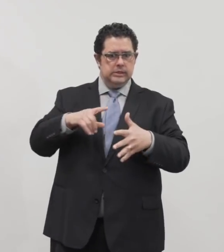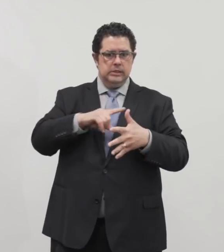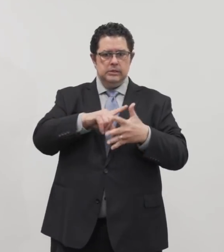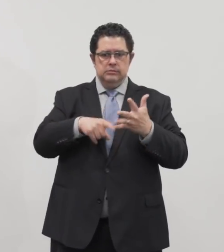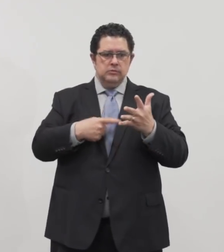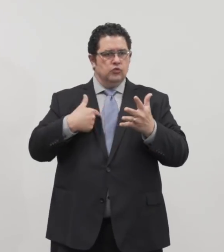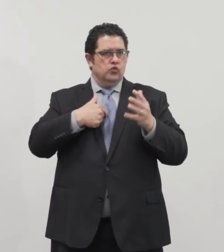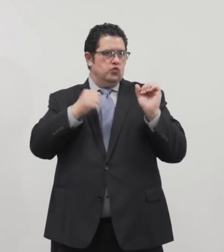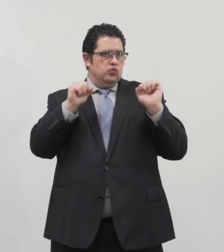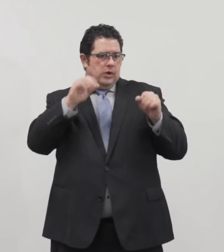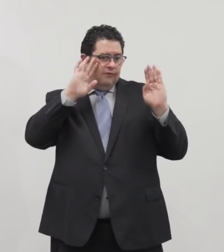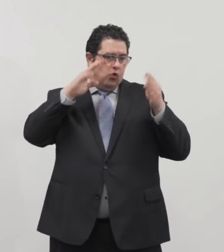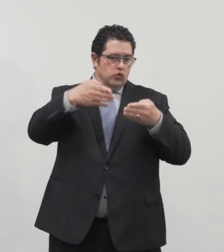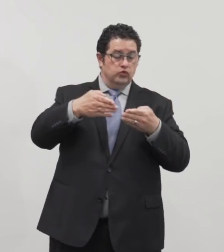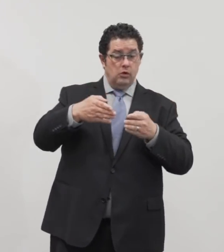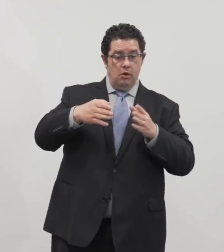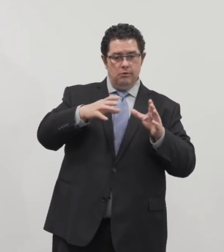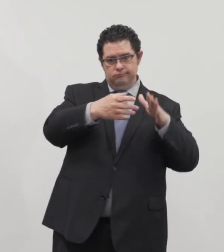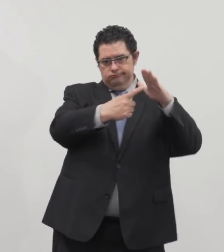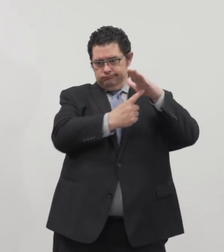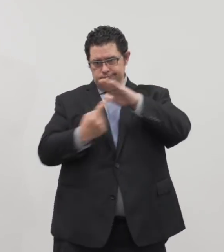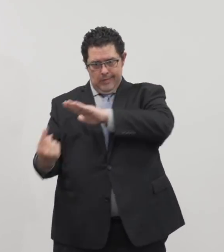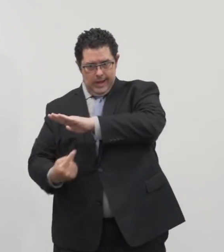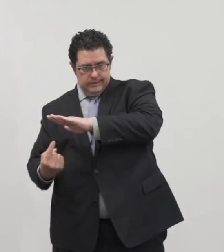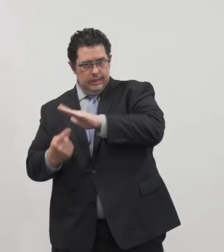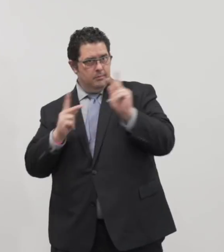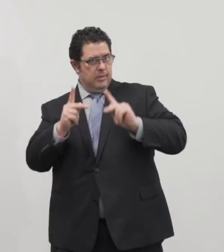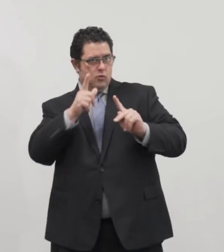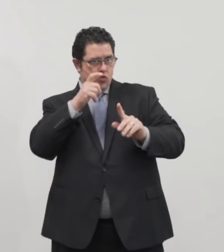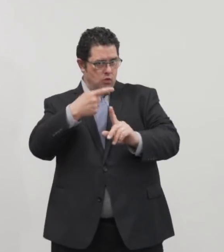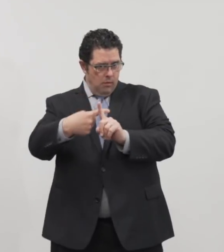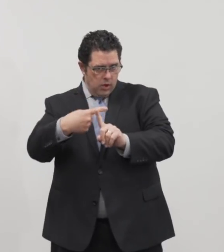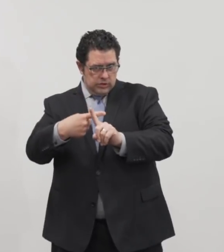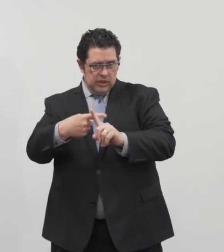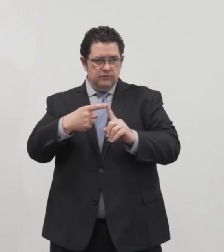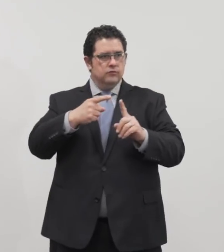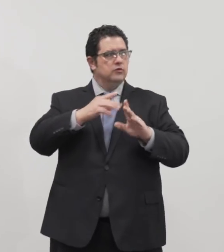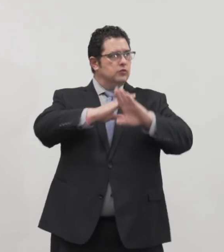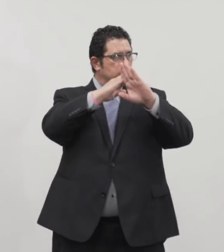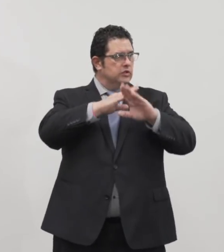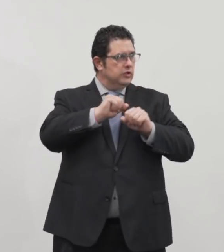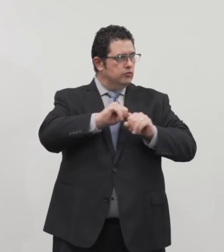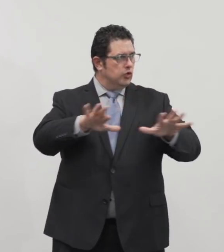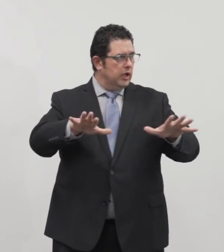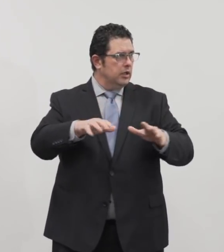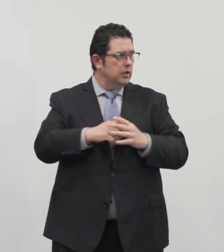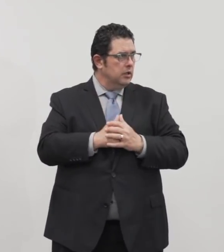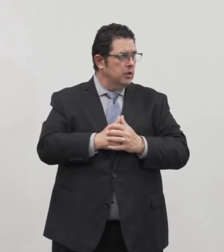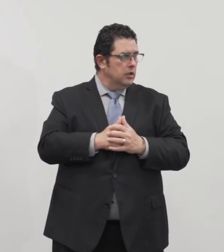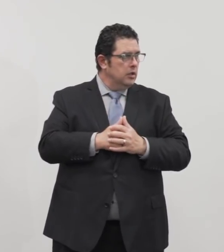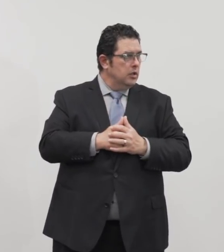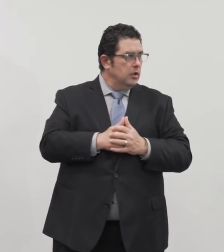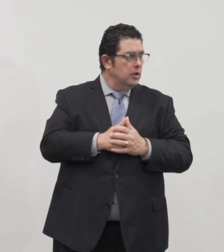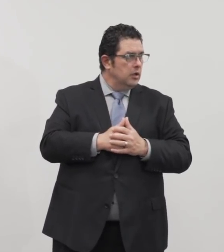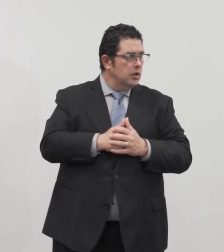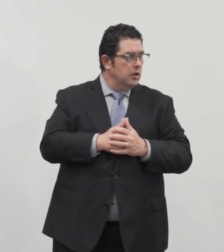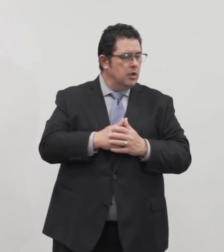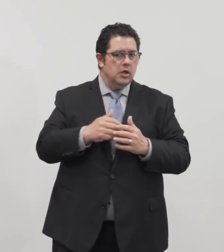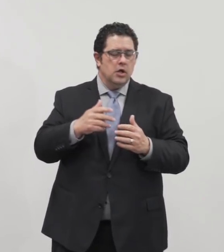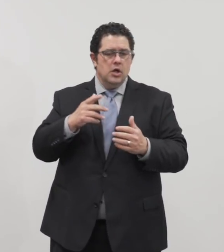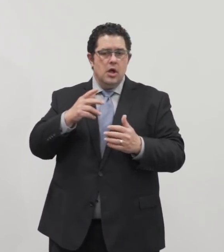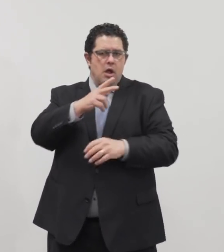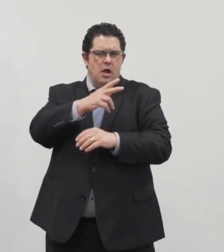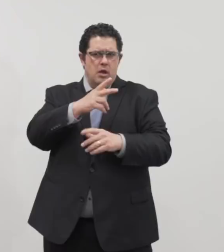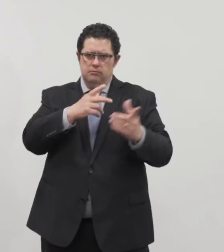on isolating people who are positive and limiting the rapid spread of COVID-19 in our community. What about elective procedures? The